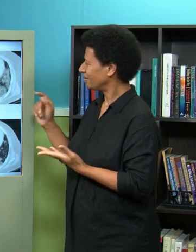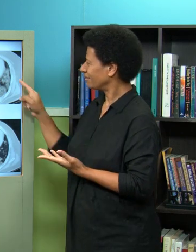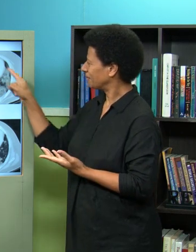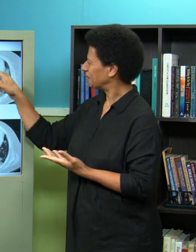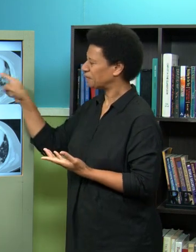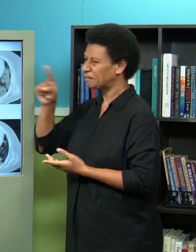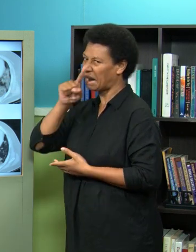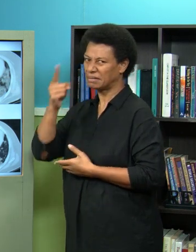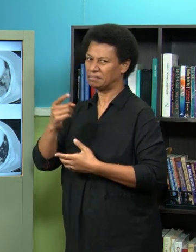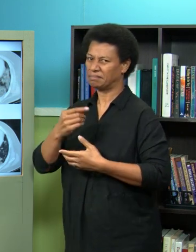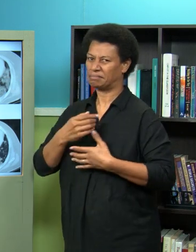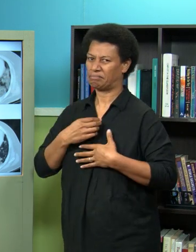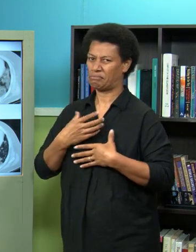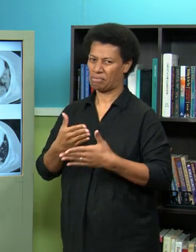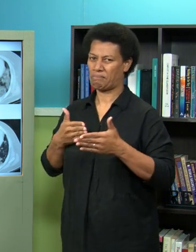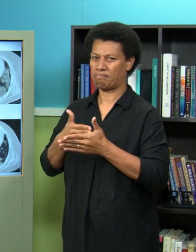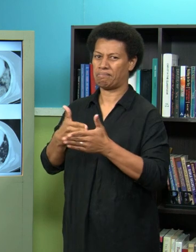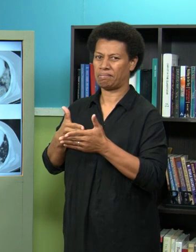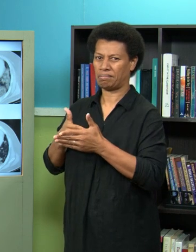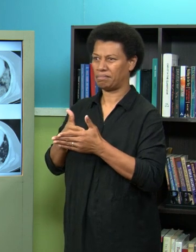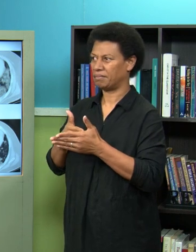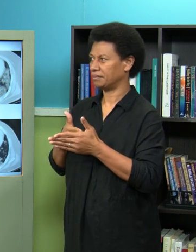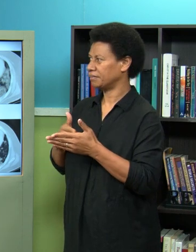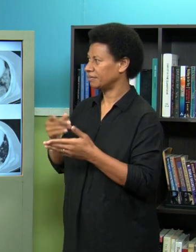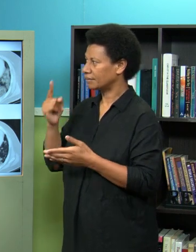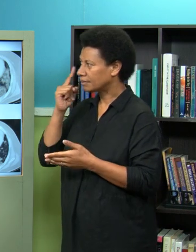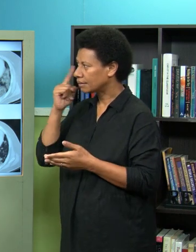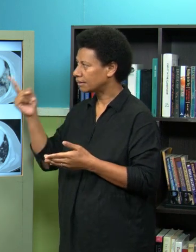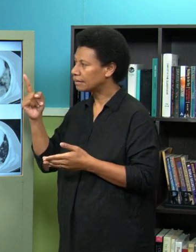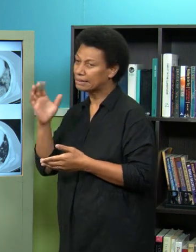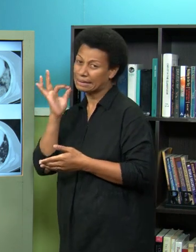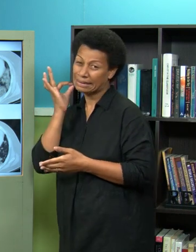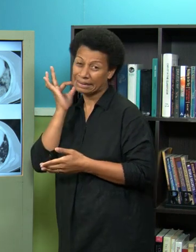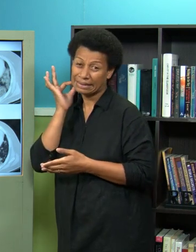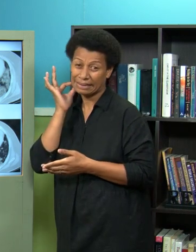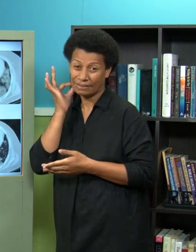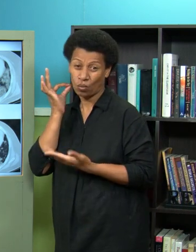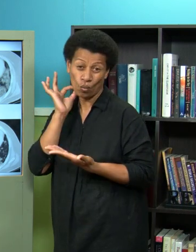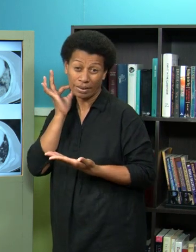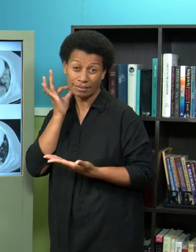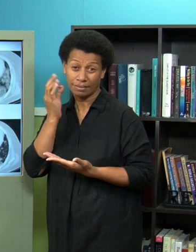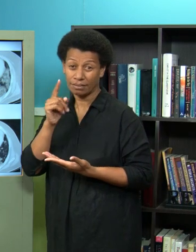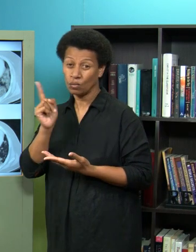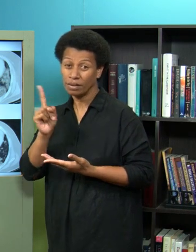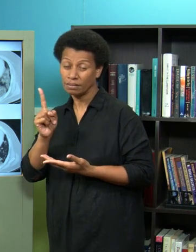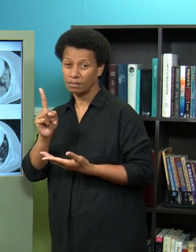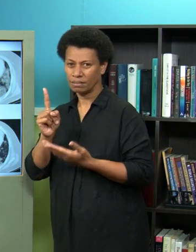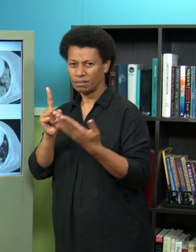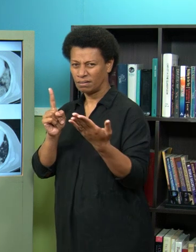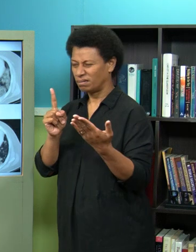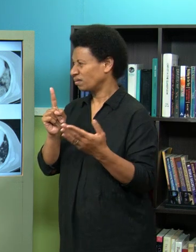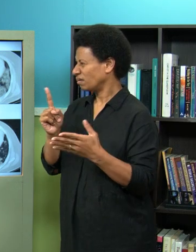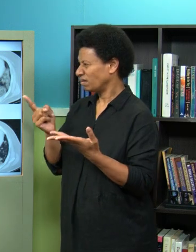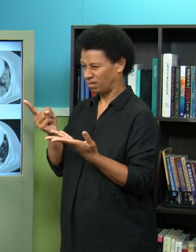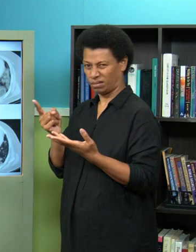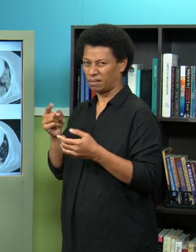is just a couple of days um after the patient was admitted um you can see that there's very little area where lung is where air is actually